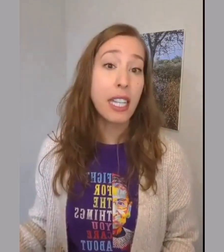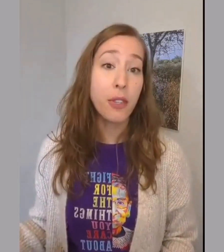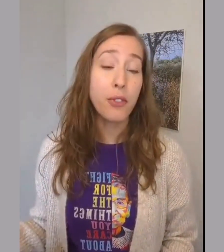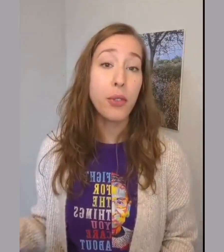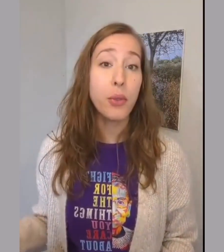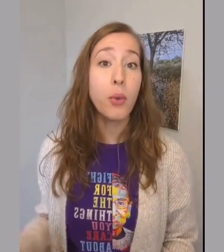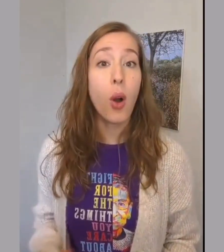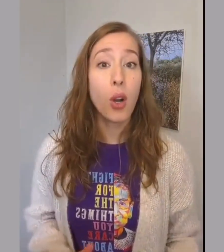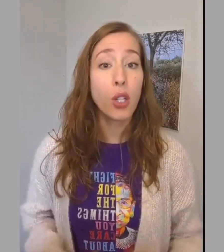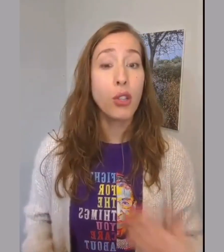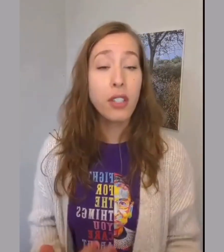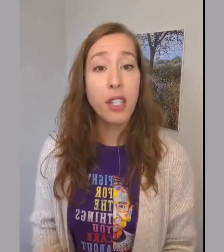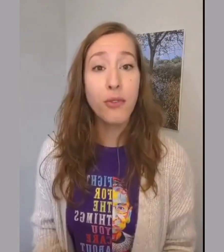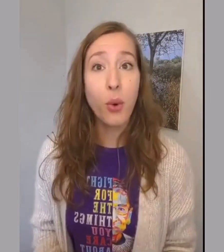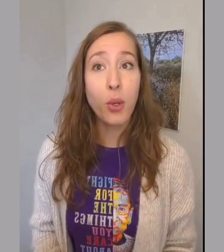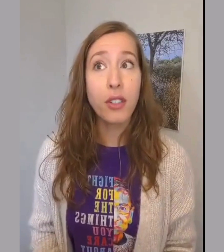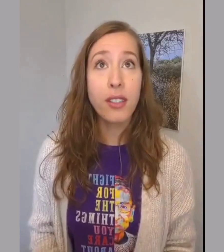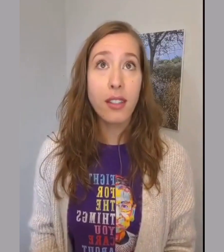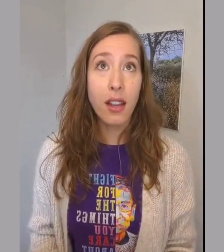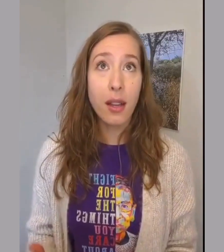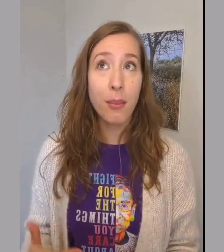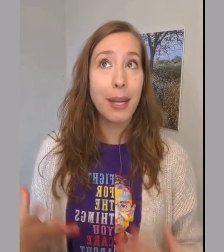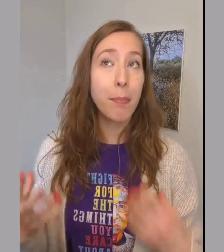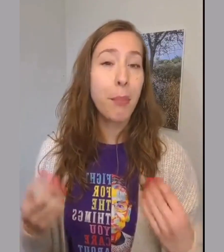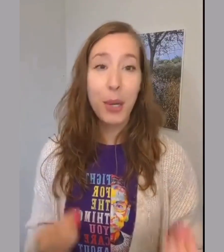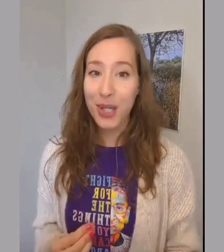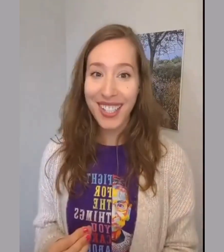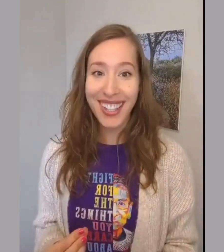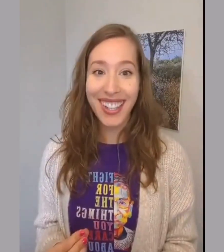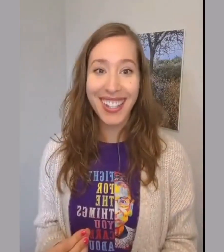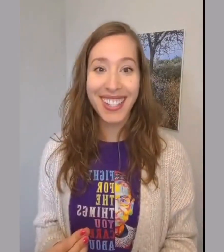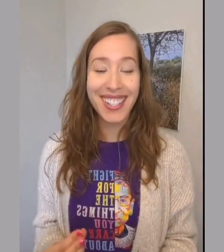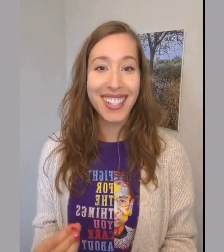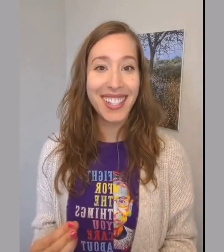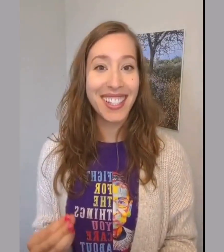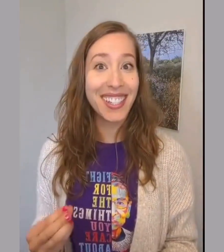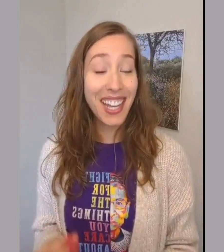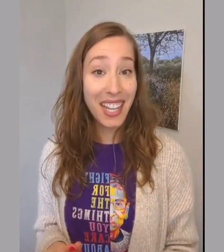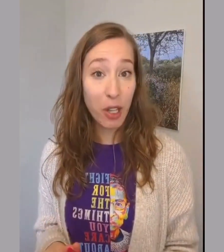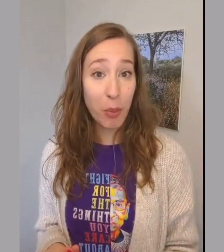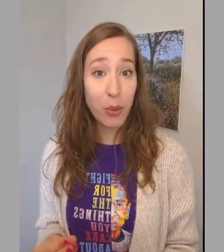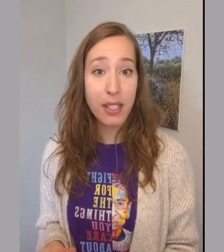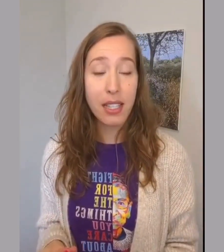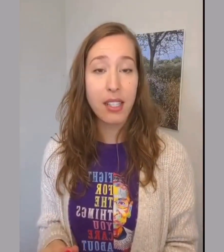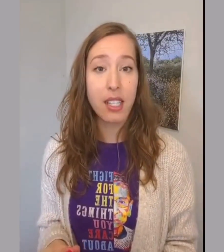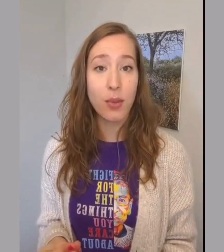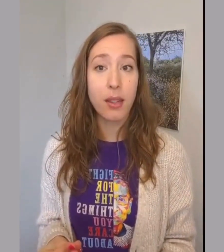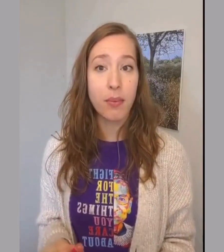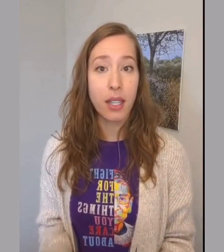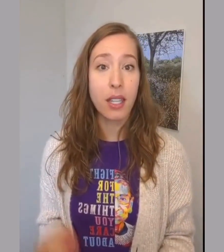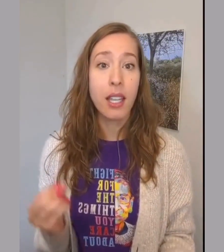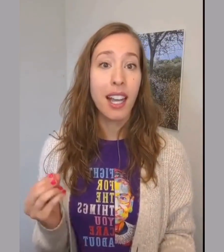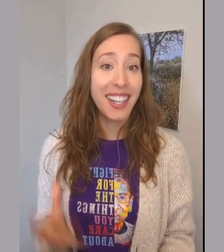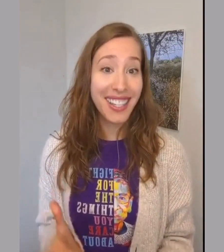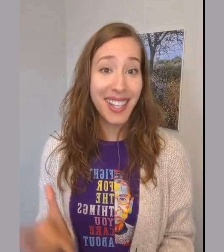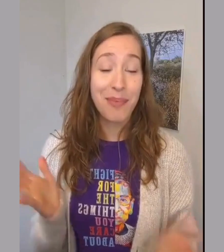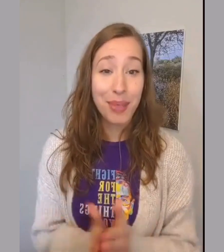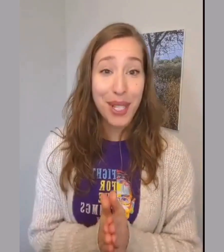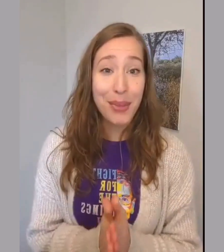if you are looking for some personalized help or assistance with something, again, please reach